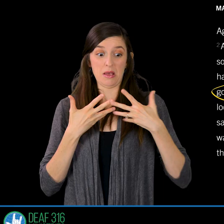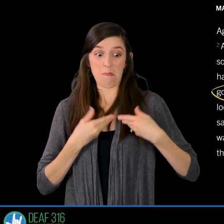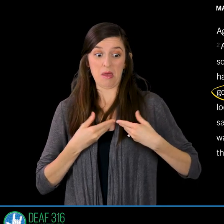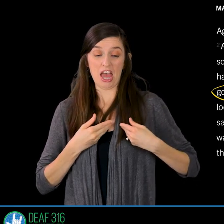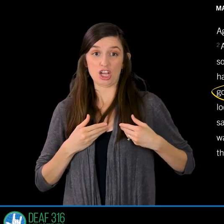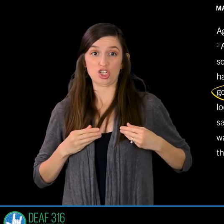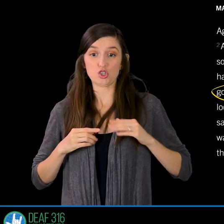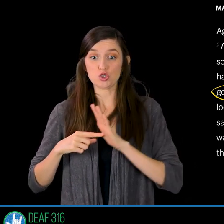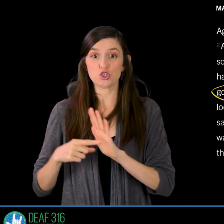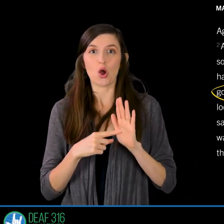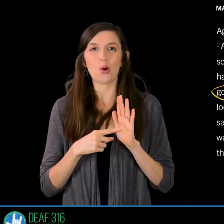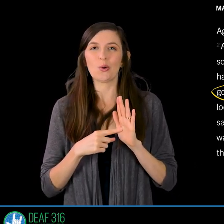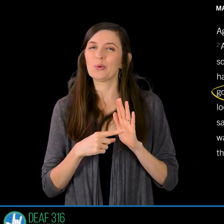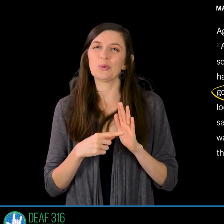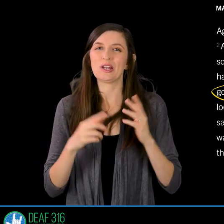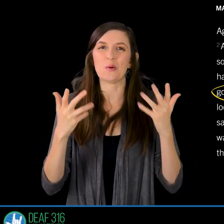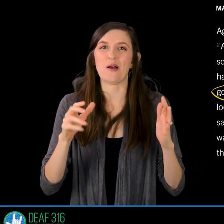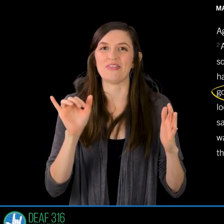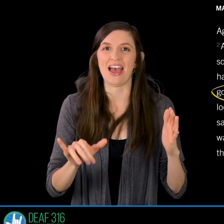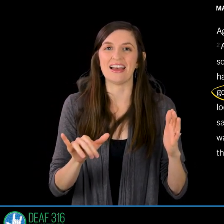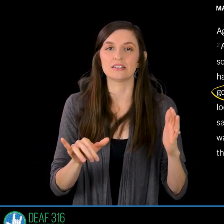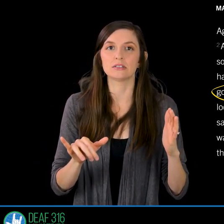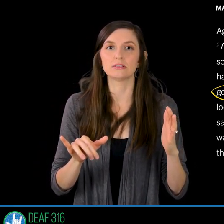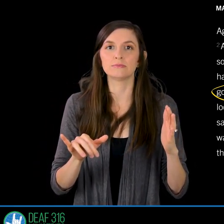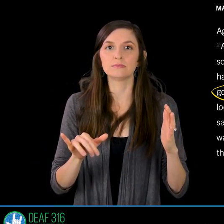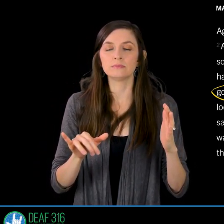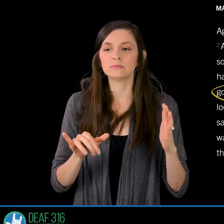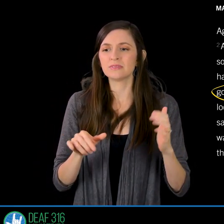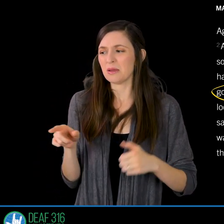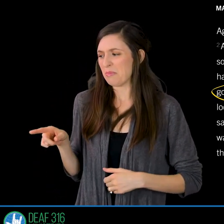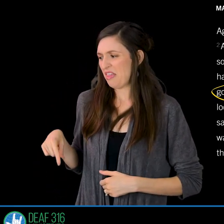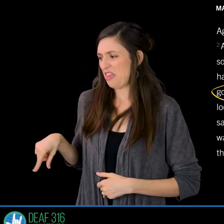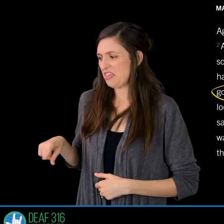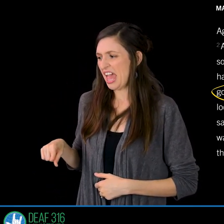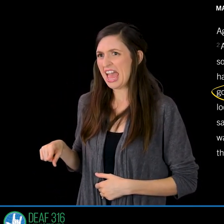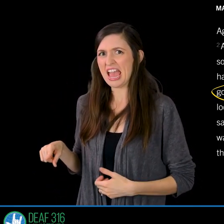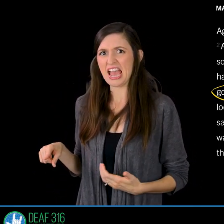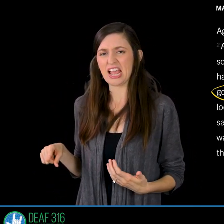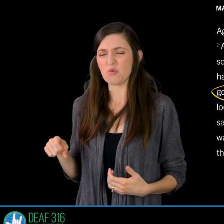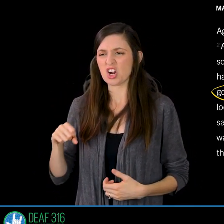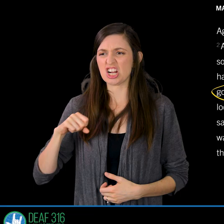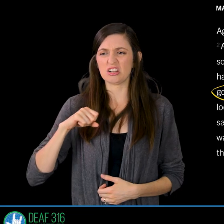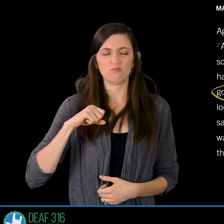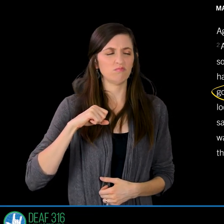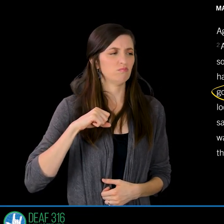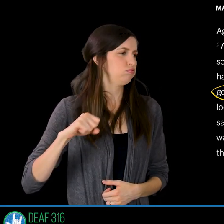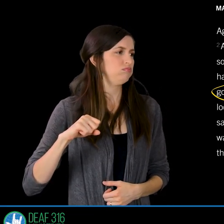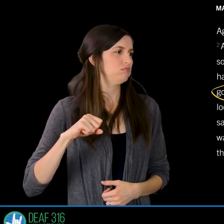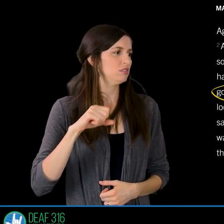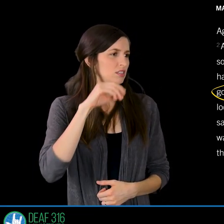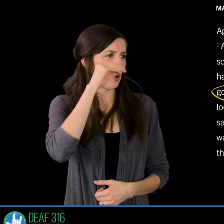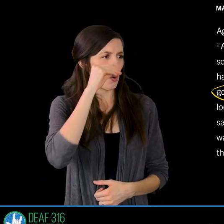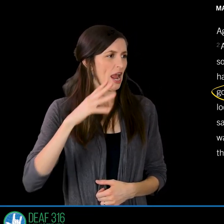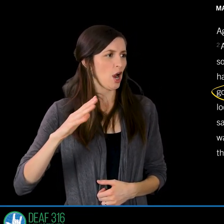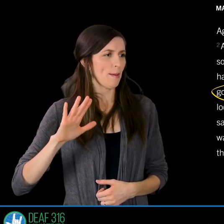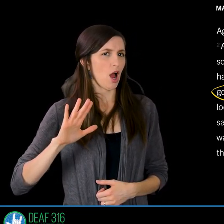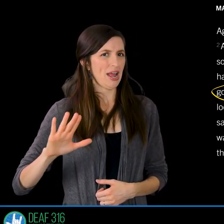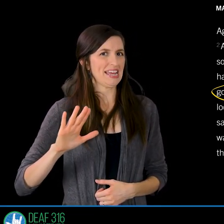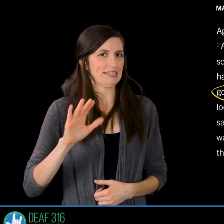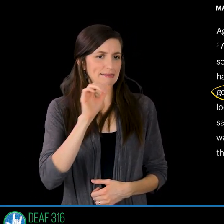of horrific hardness that they feel towards this suffering man so Jesus was